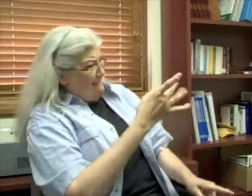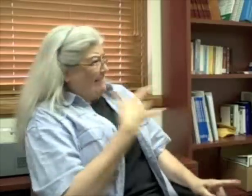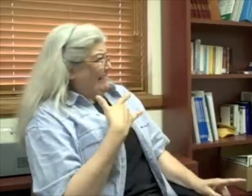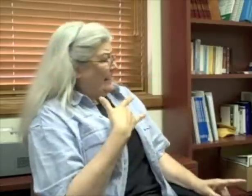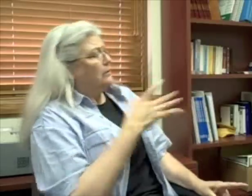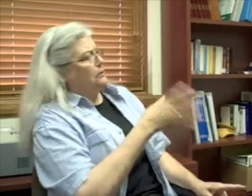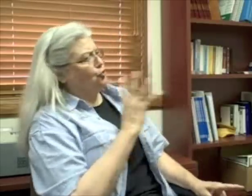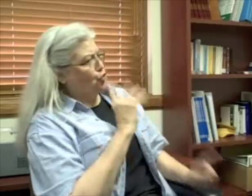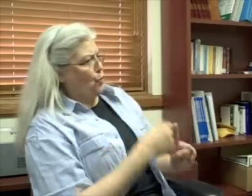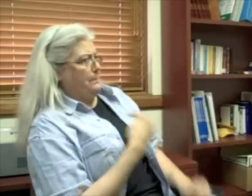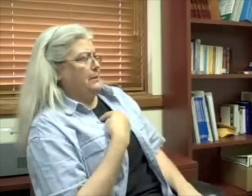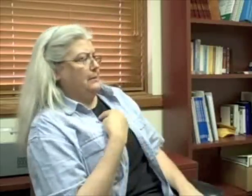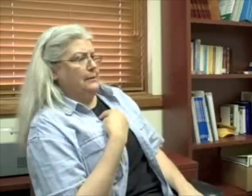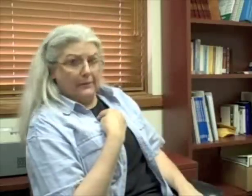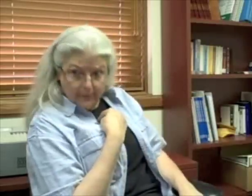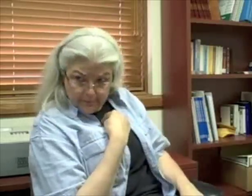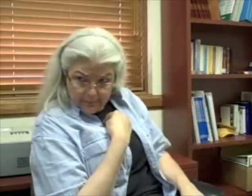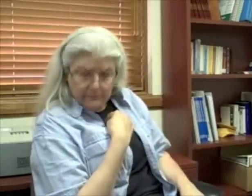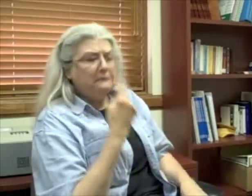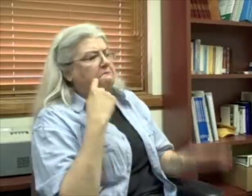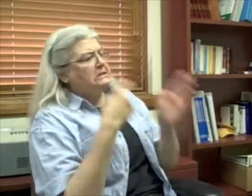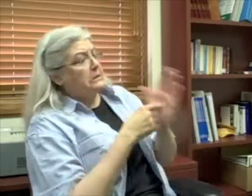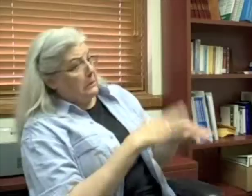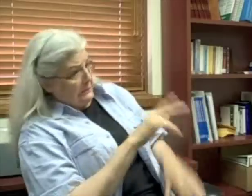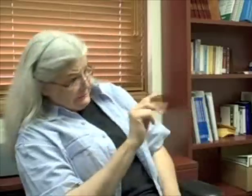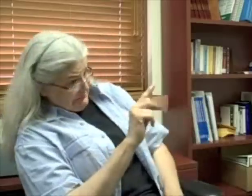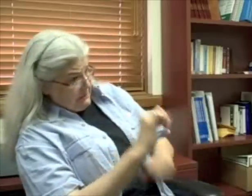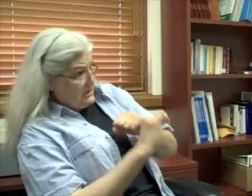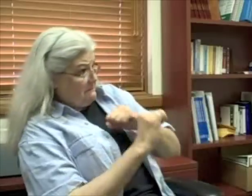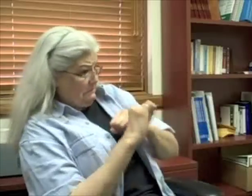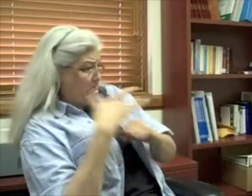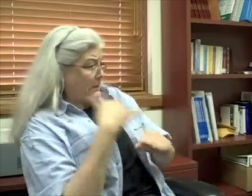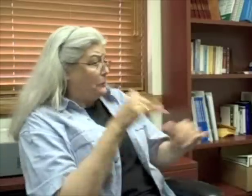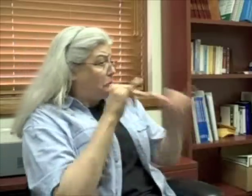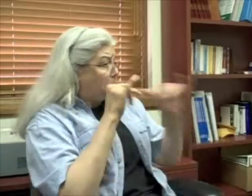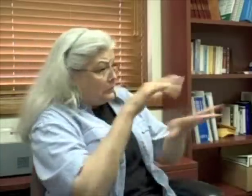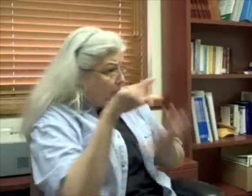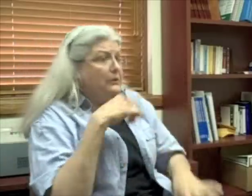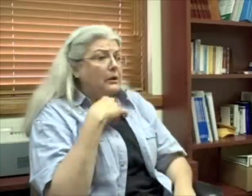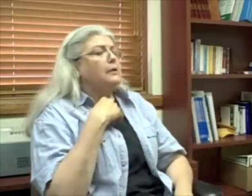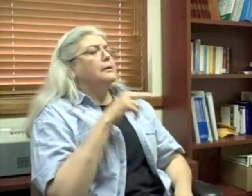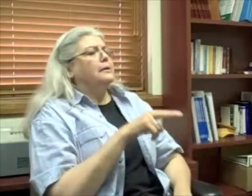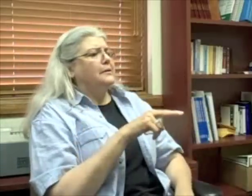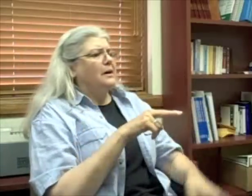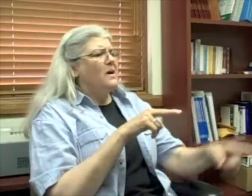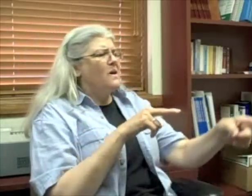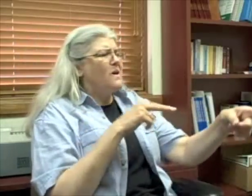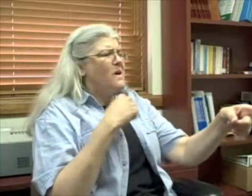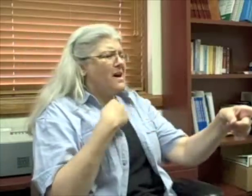a friend. Another example is commercials on TV. I would see people drinking and say, I'd like a drink,